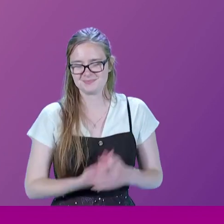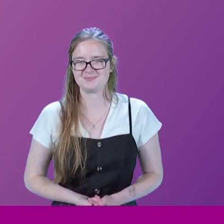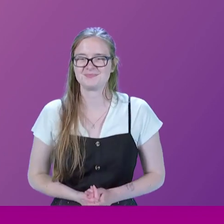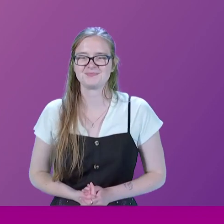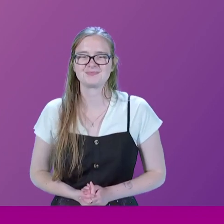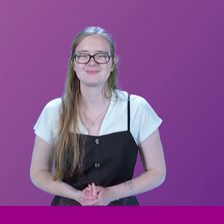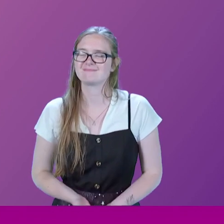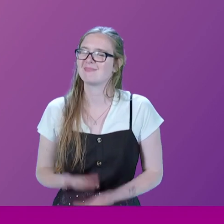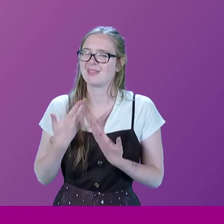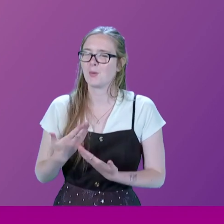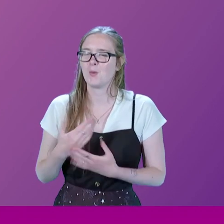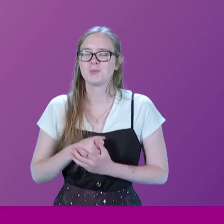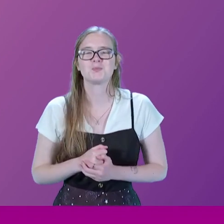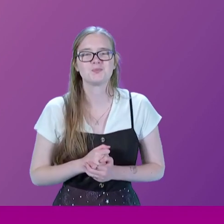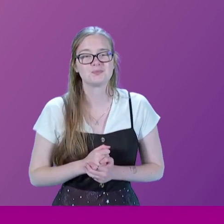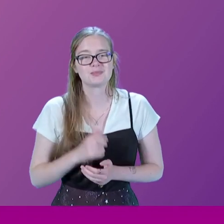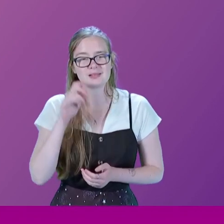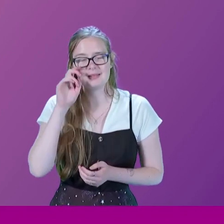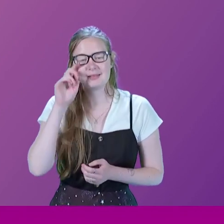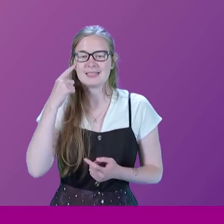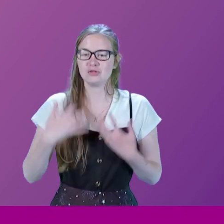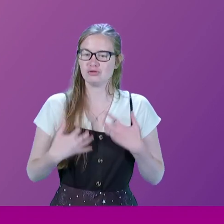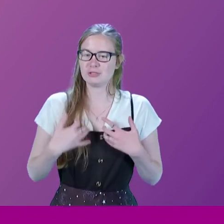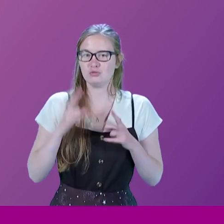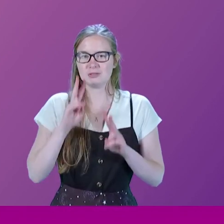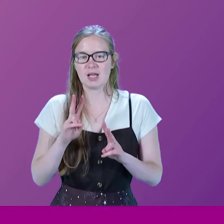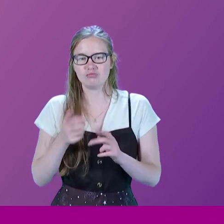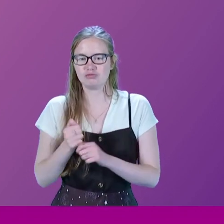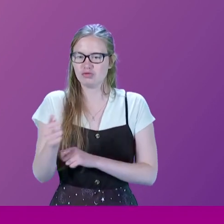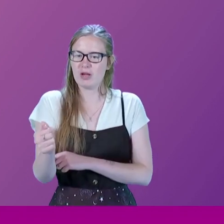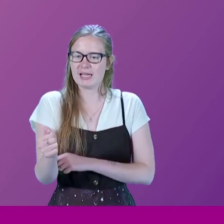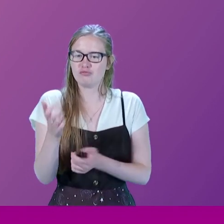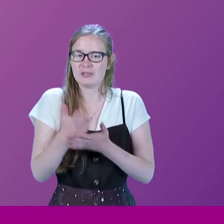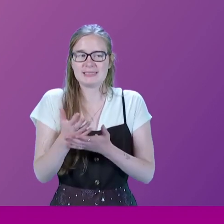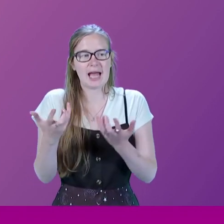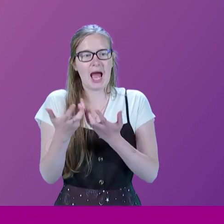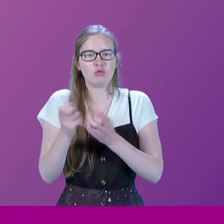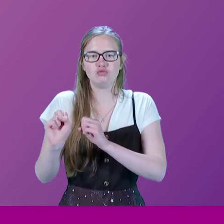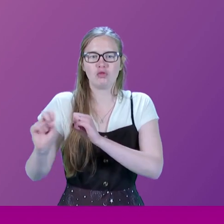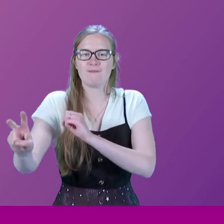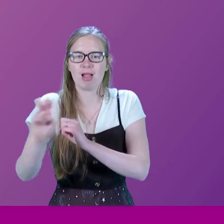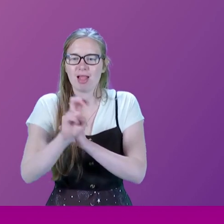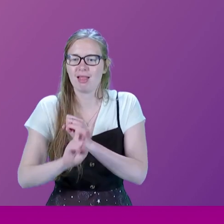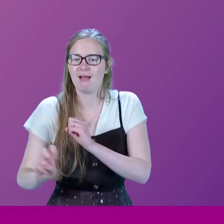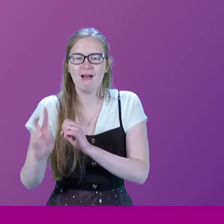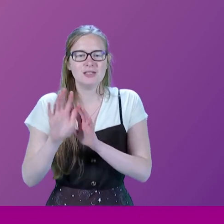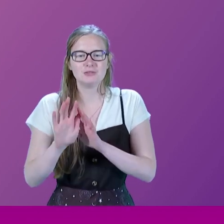Thank you. I mean, it's very interesting that you say that the train is kind of literally the vehicle. It's the